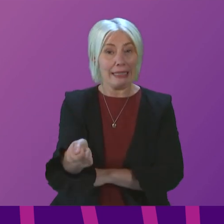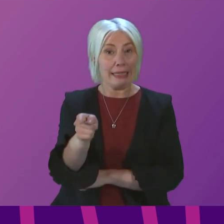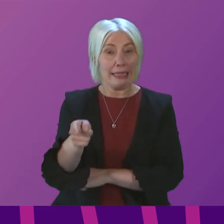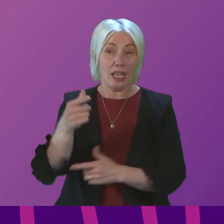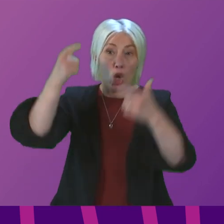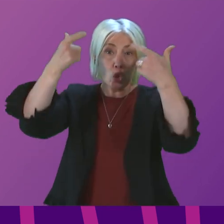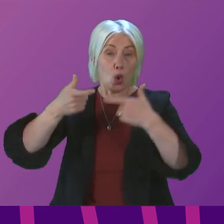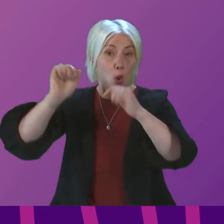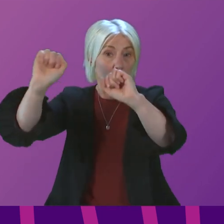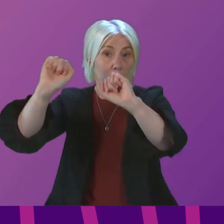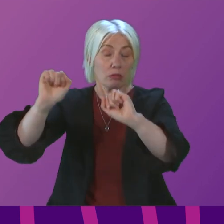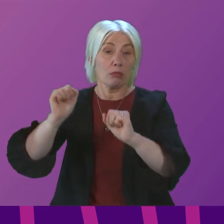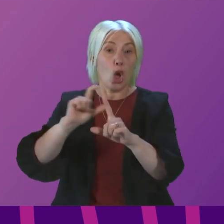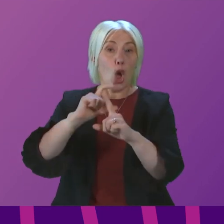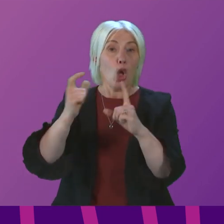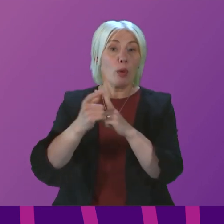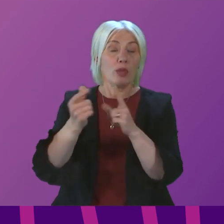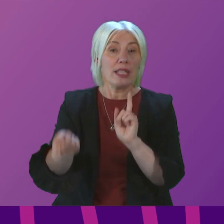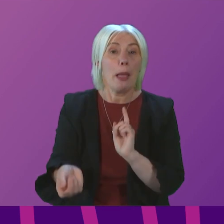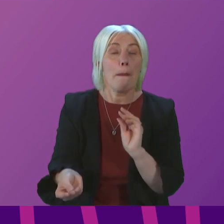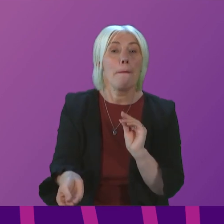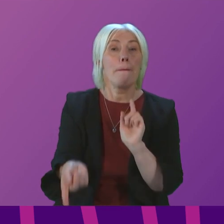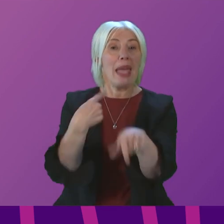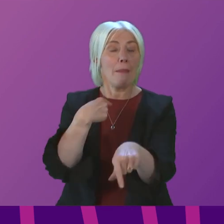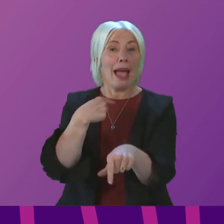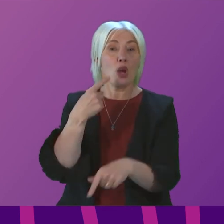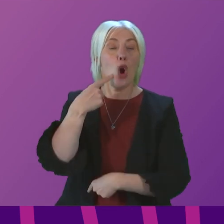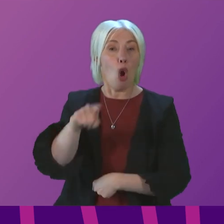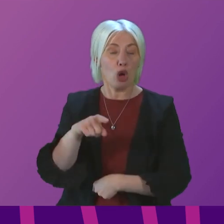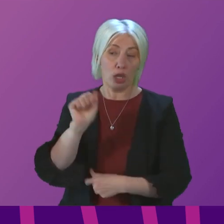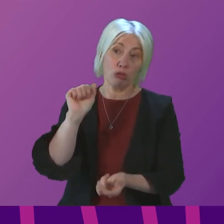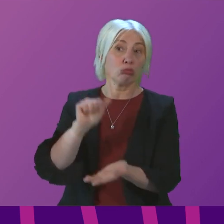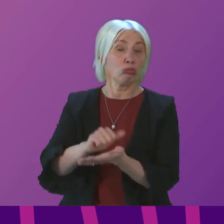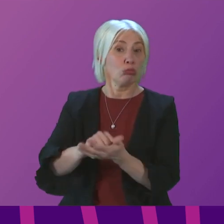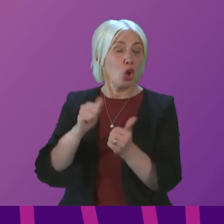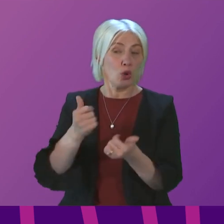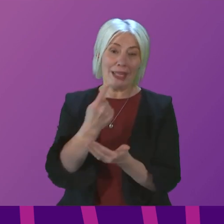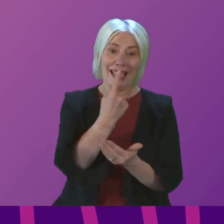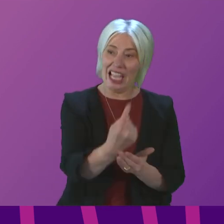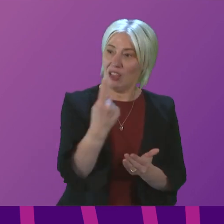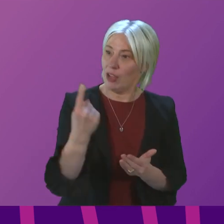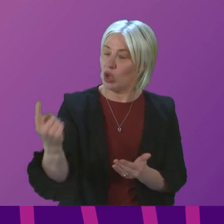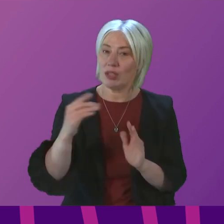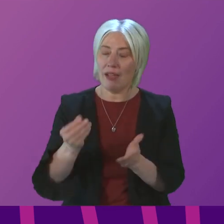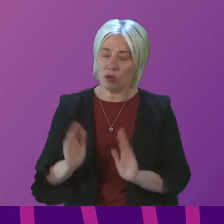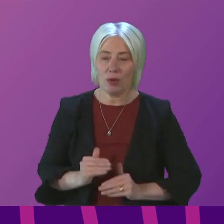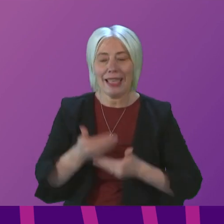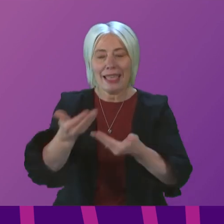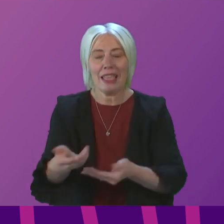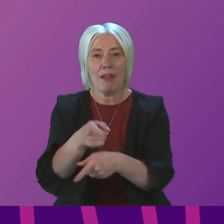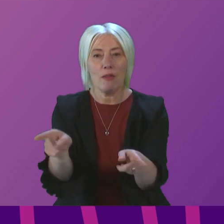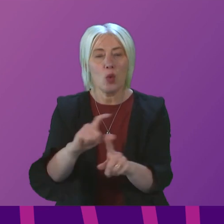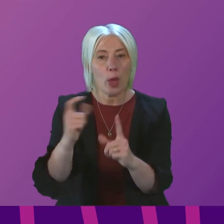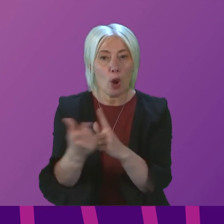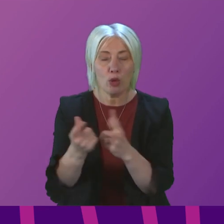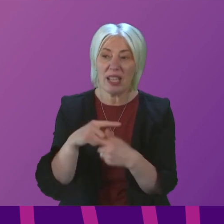for courts. Community payback orders, though, are a credible community sentence, which make individuals pay back to the community while